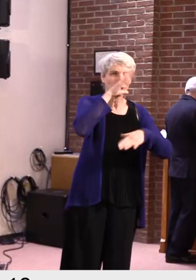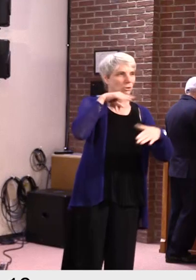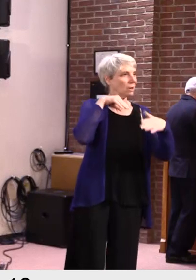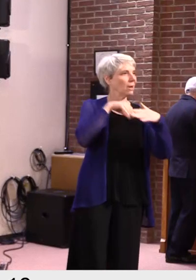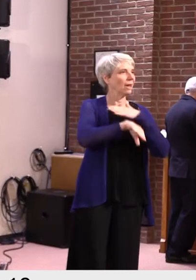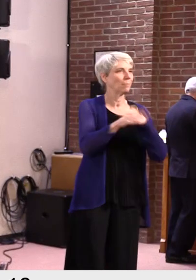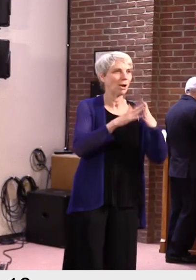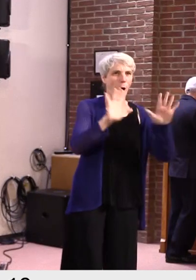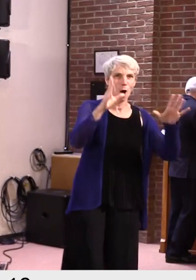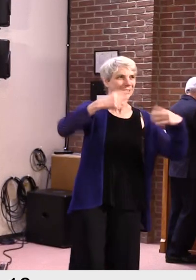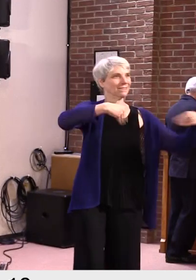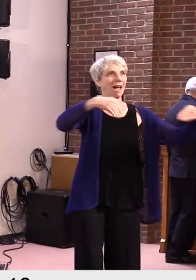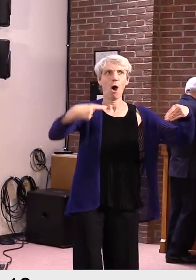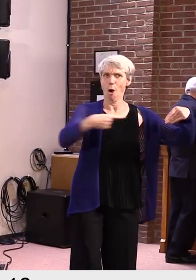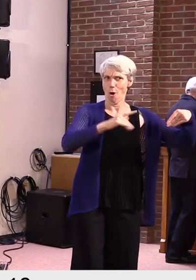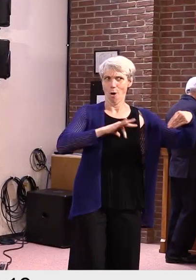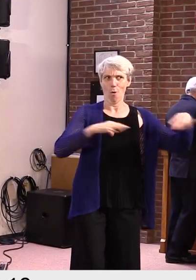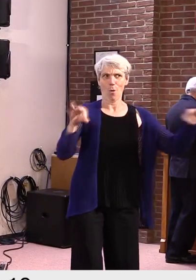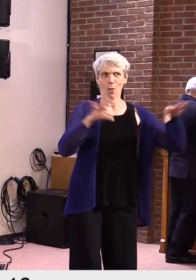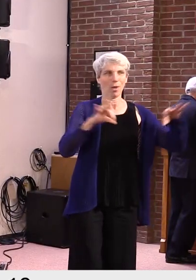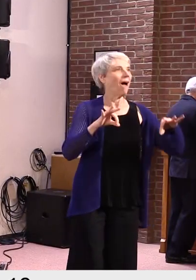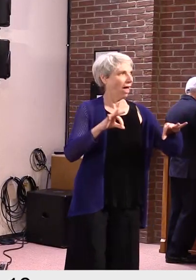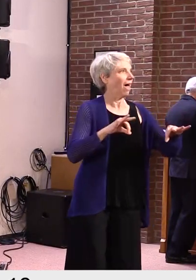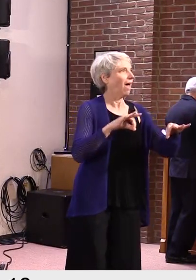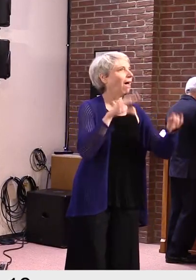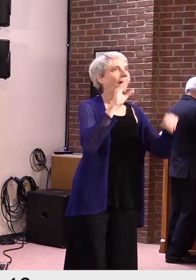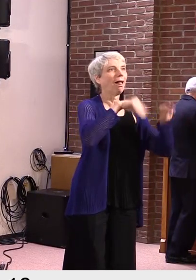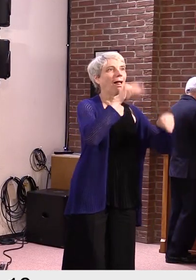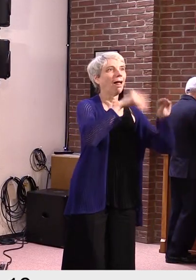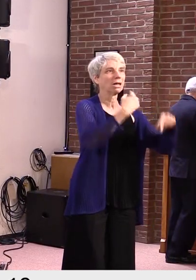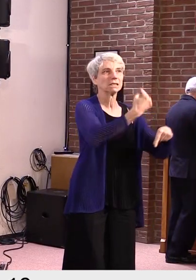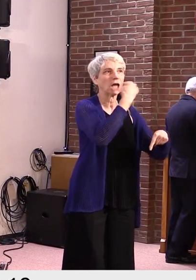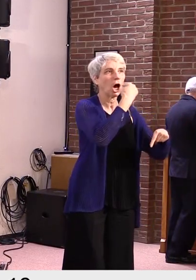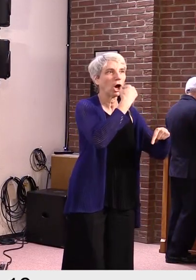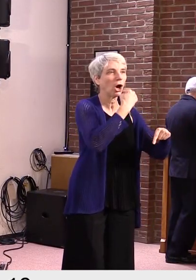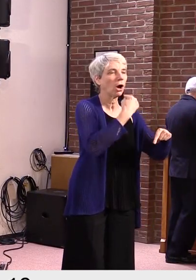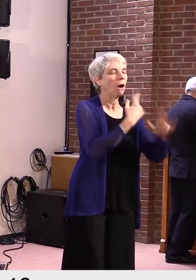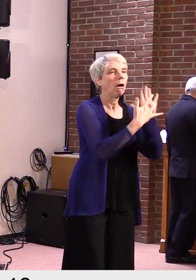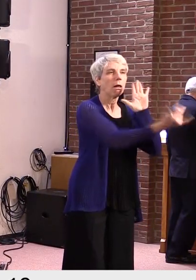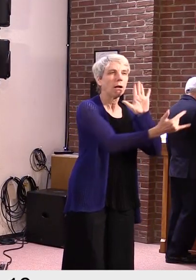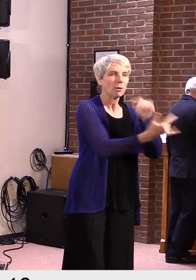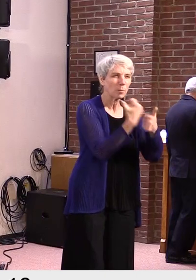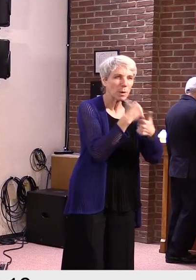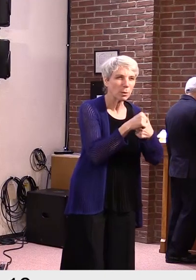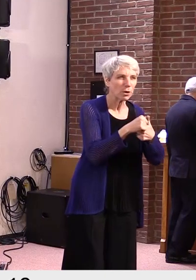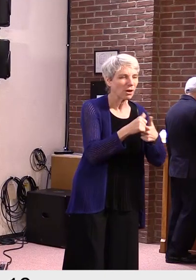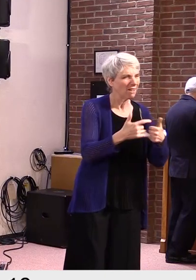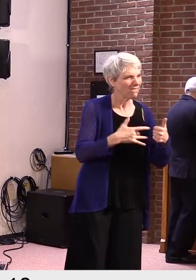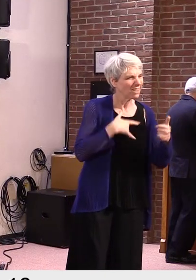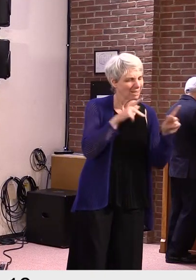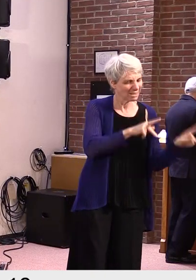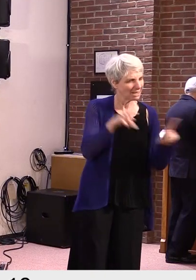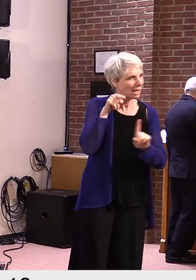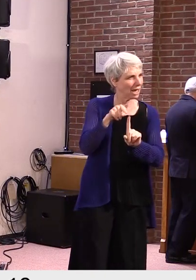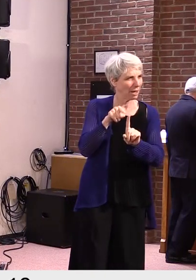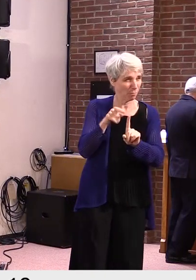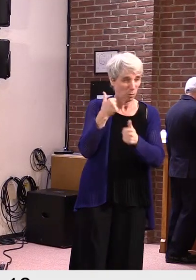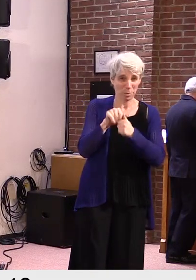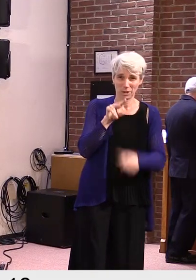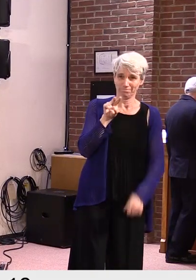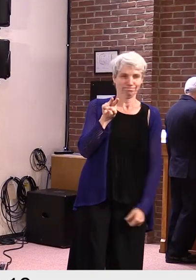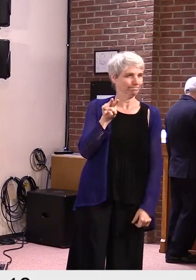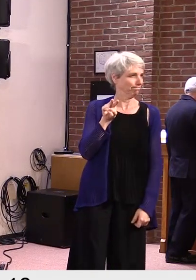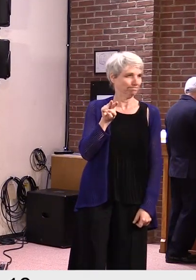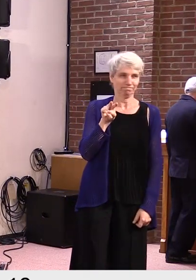you see any culpability or responsibility by state officials who put their stamp of approval on